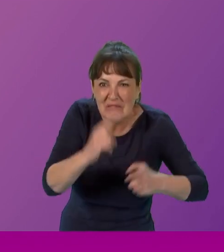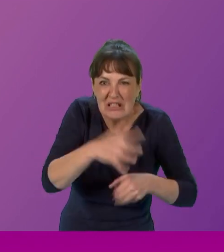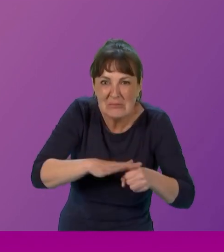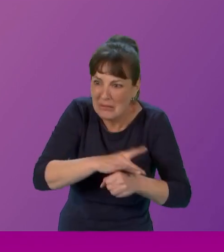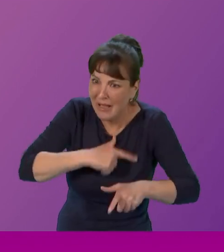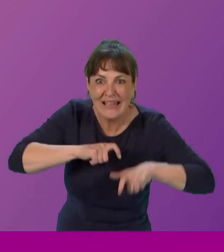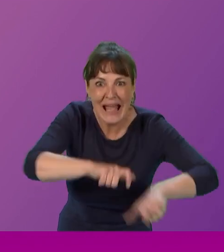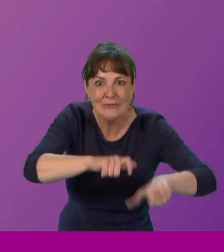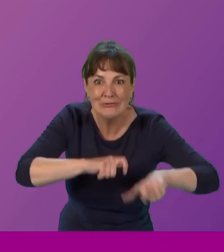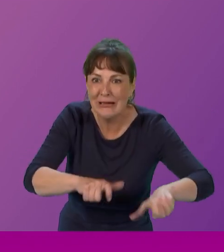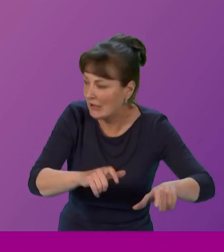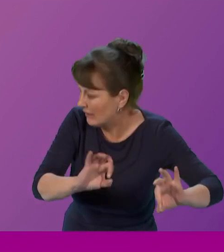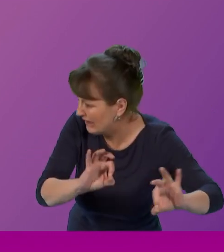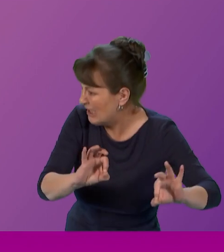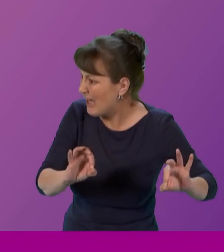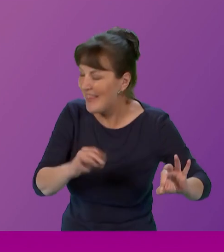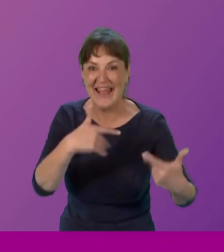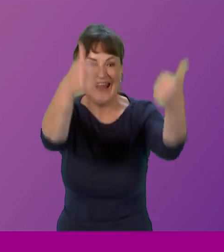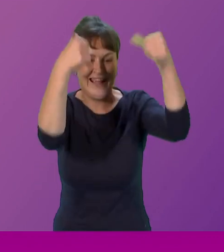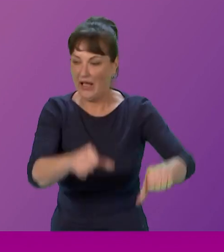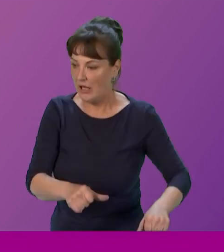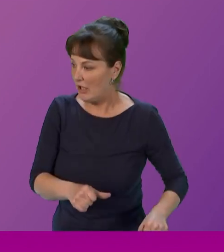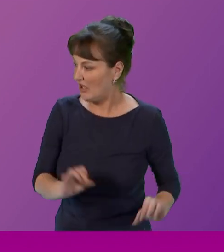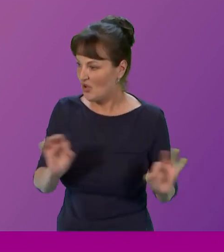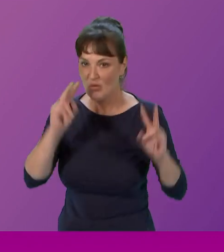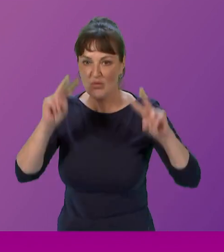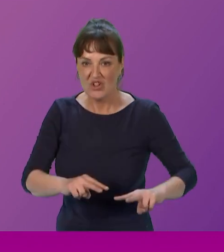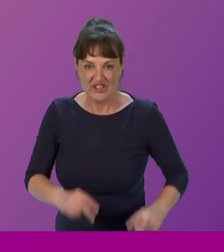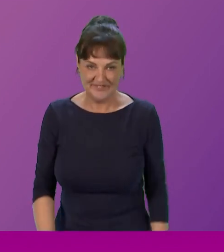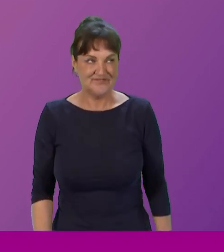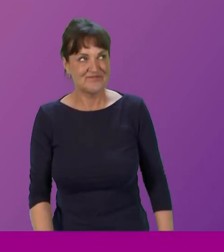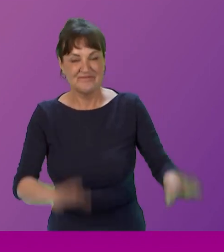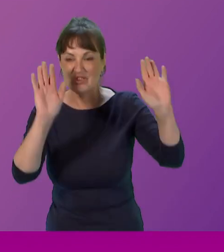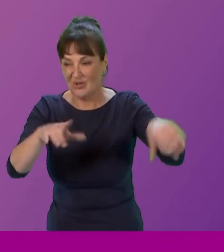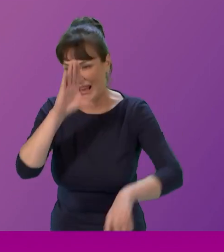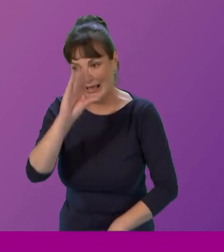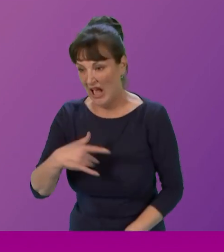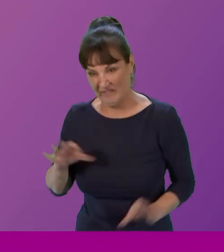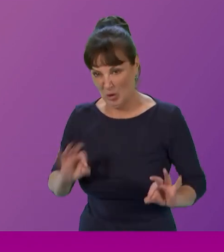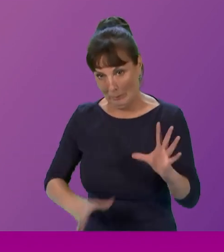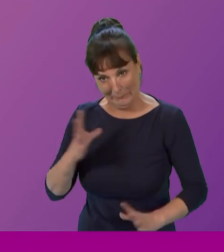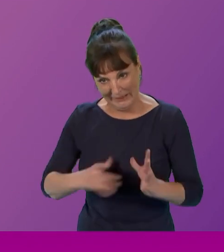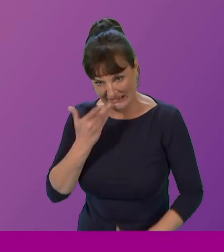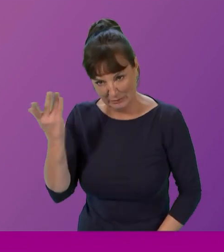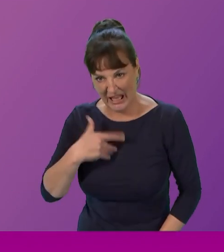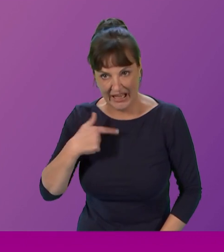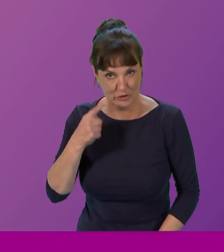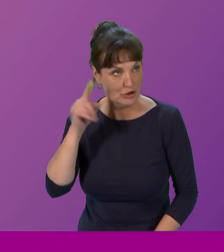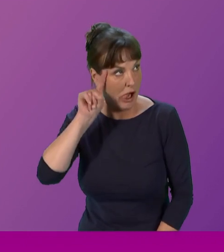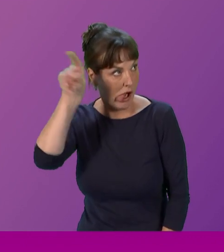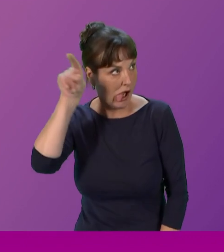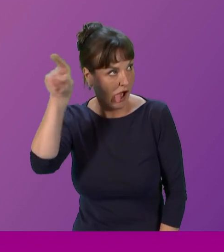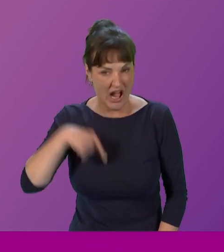see it. But so we're just going to have to wing it. Is that okay with you guys? Right? Right. Okay. So I've got 10 minutes. Let's go. Okay.